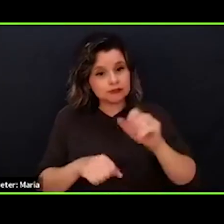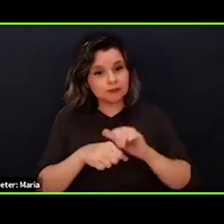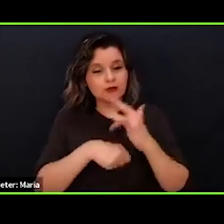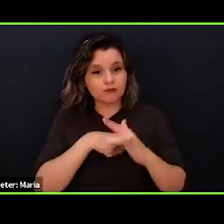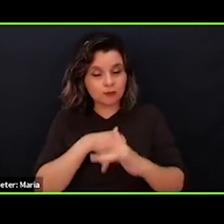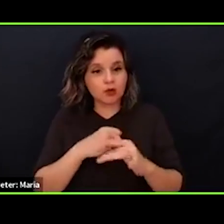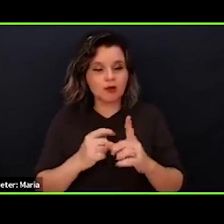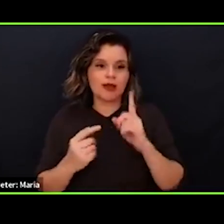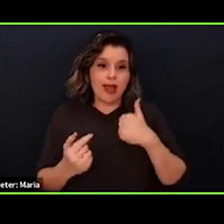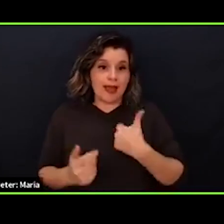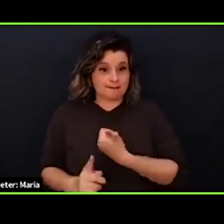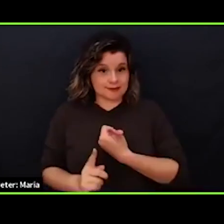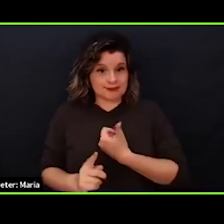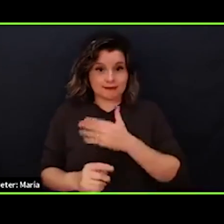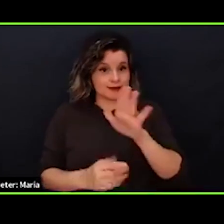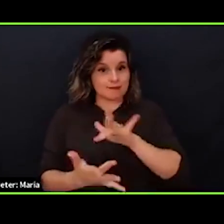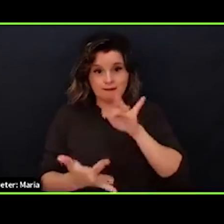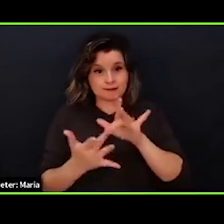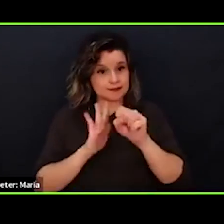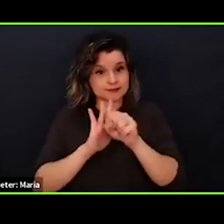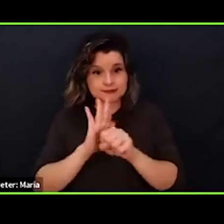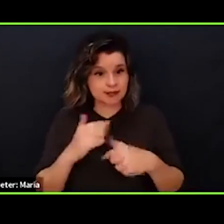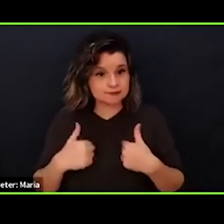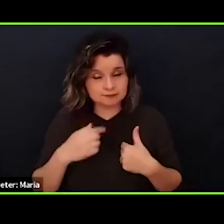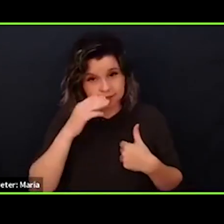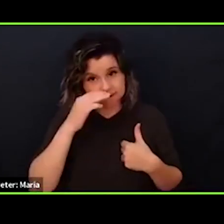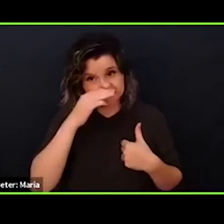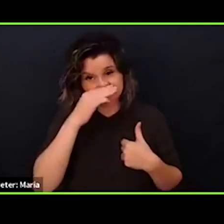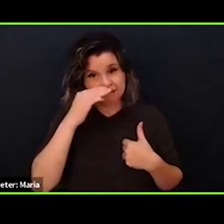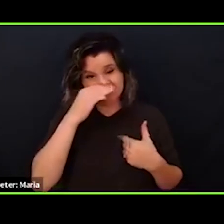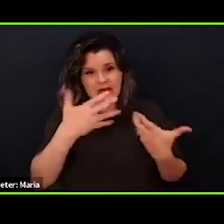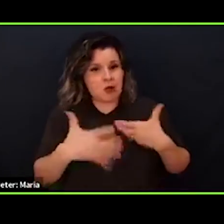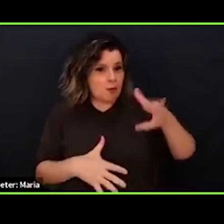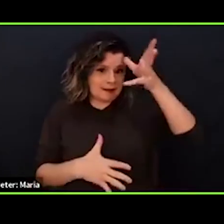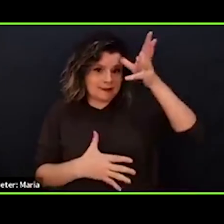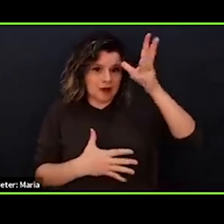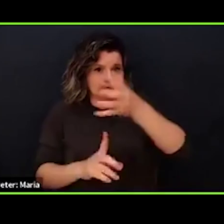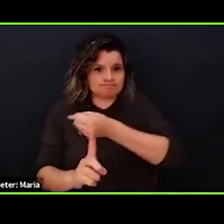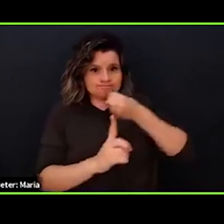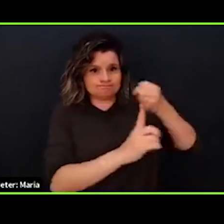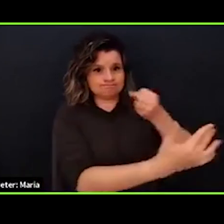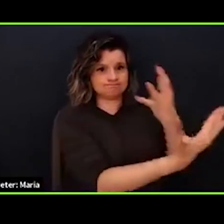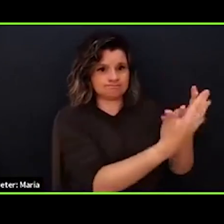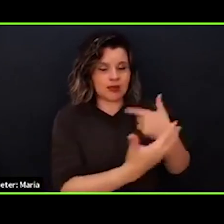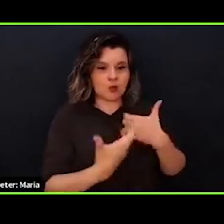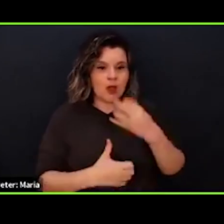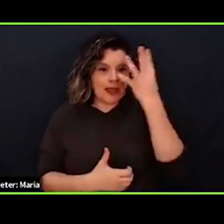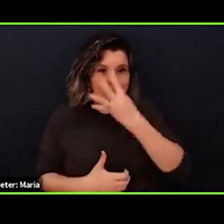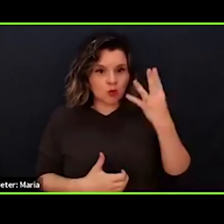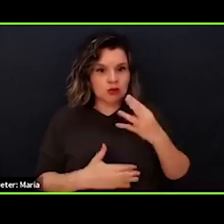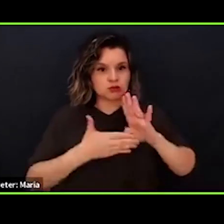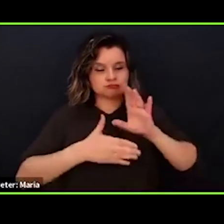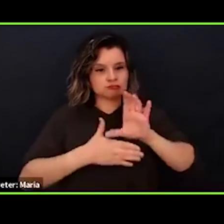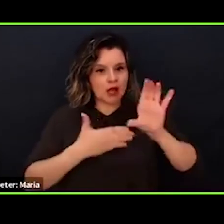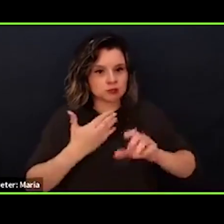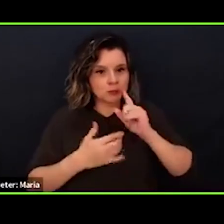I myself never contacted the state, right? I didn't want my father locked up. I didn't want potential immigration consequences for my family.